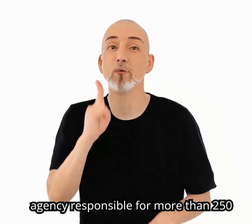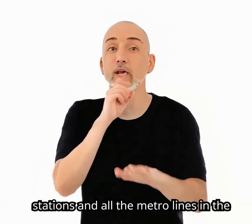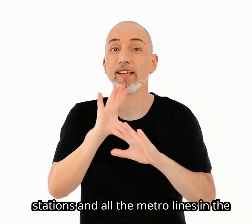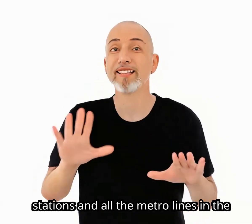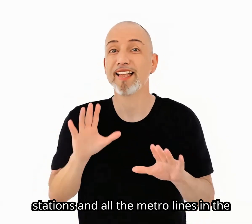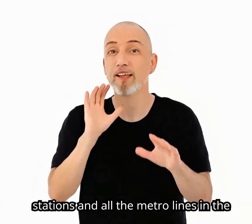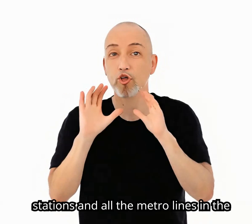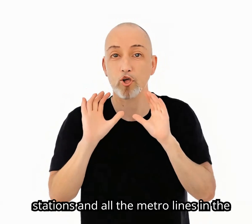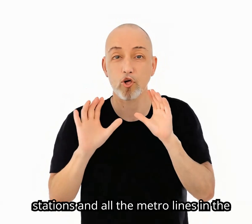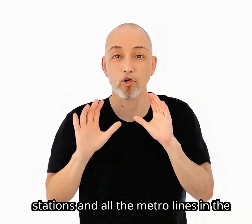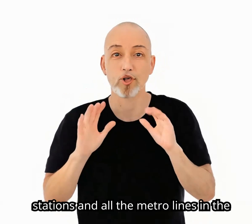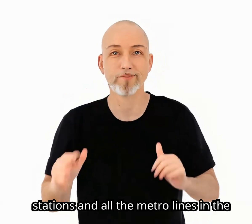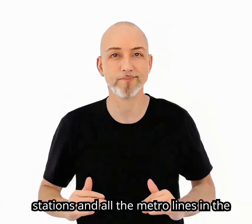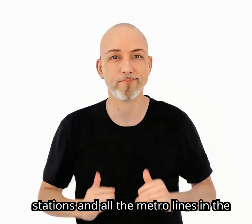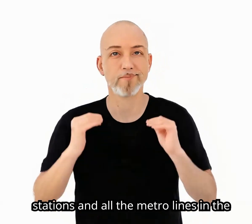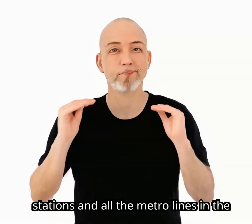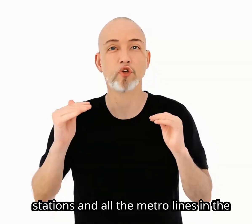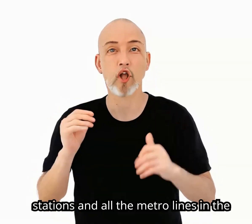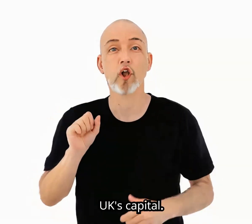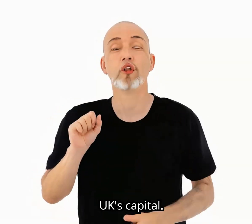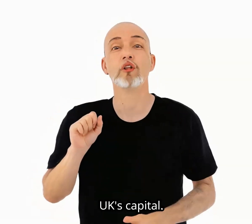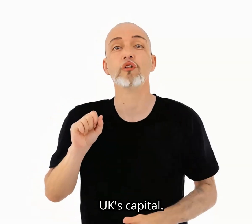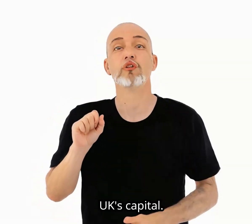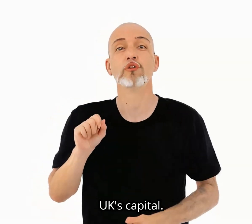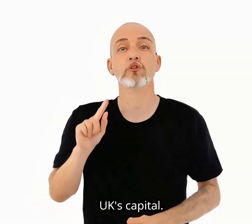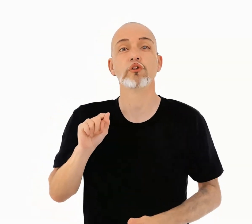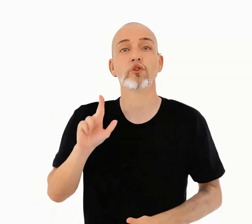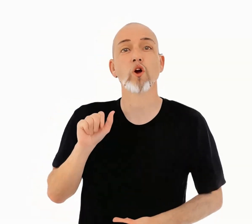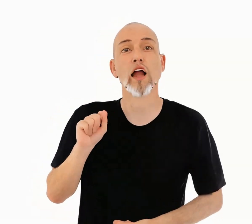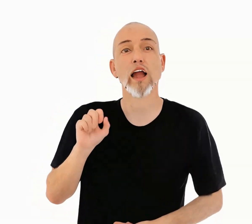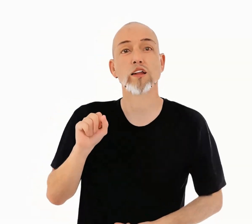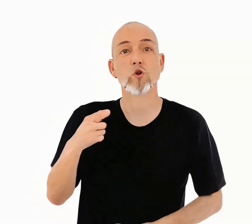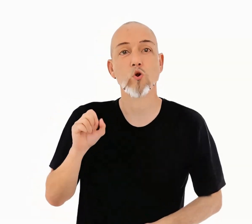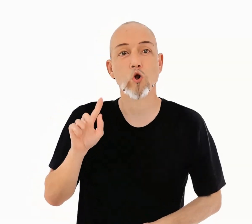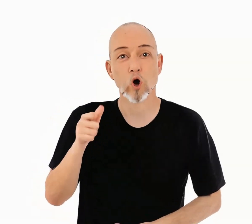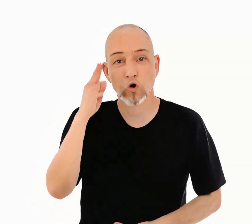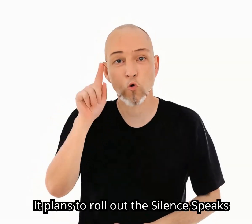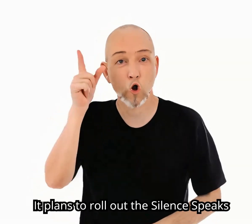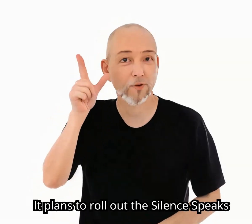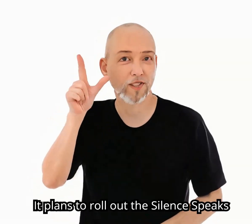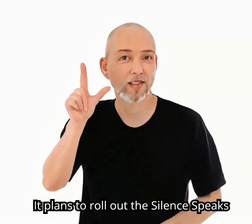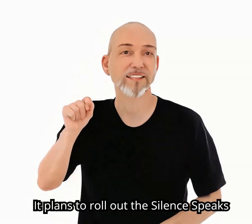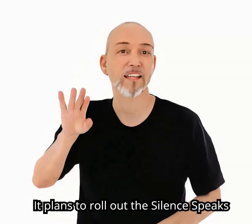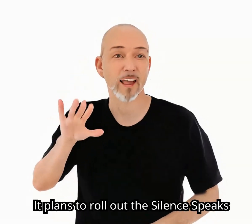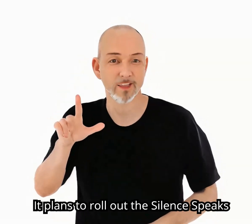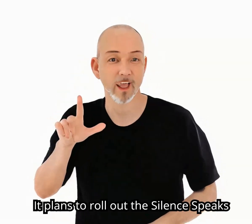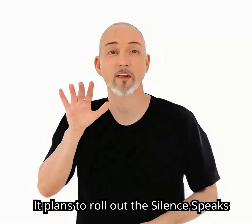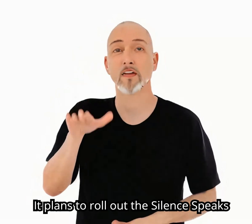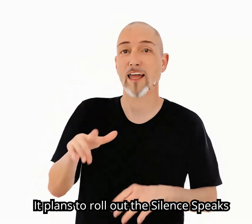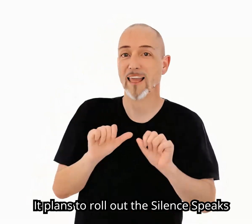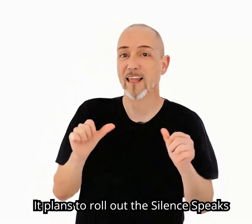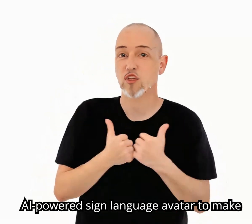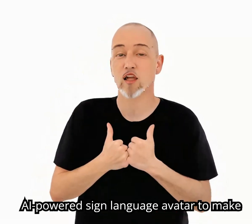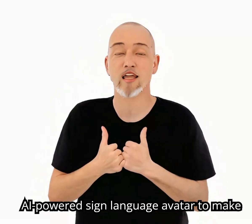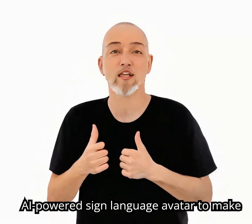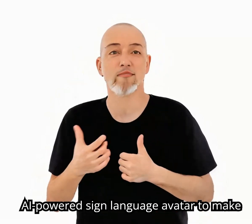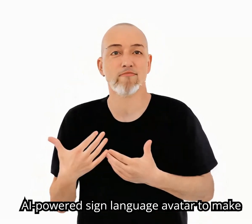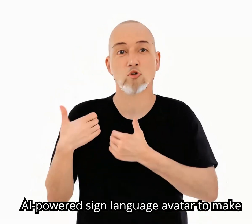stations and all the metro lines in the UK's capital. It plans to roll out the Silence Speaks AI-powered sign